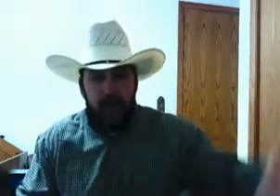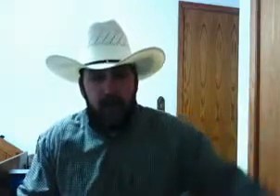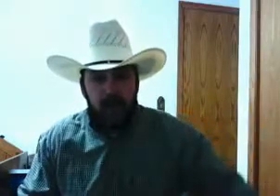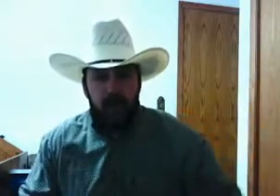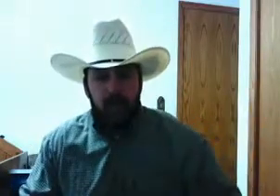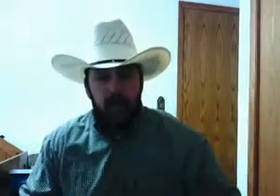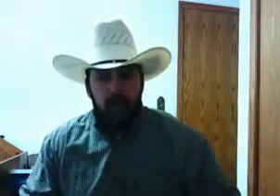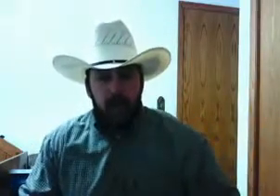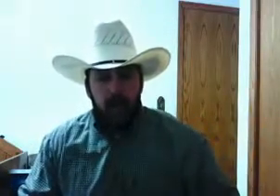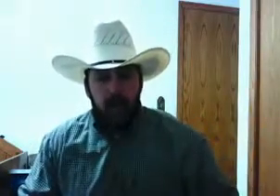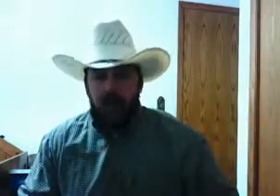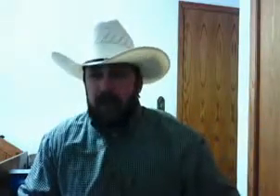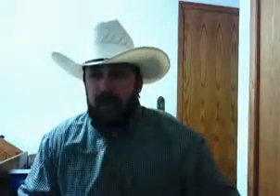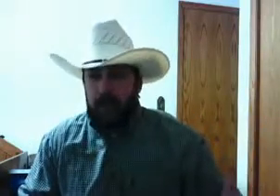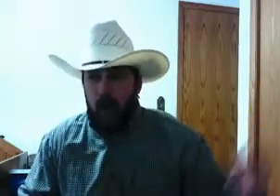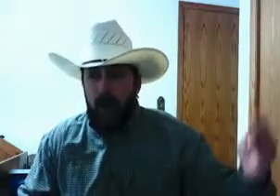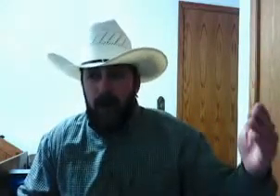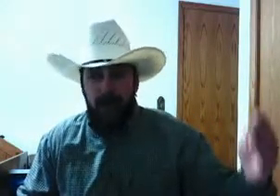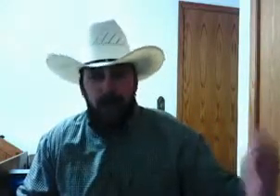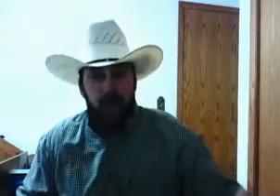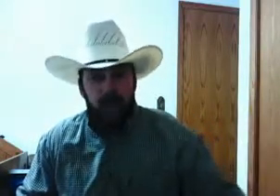truth. What's the point in leaving it up there?